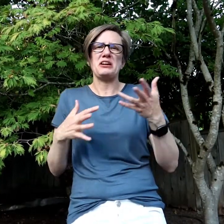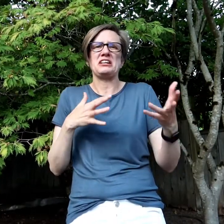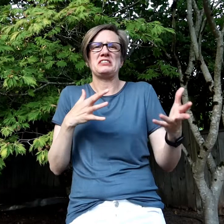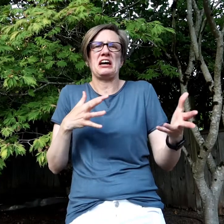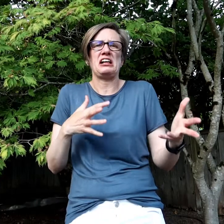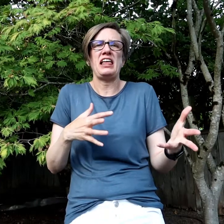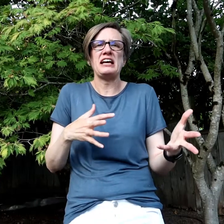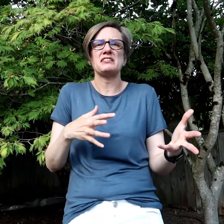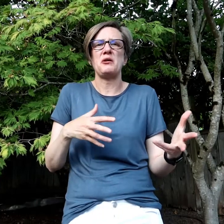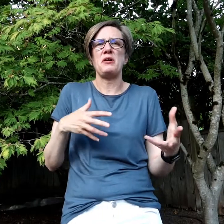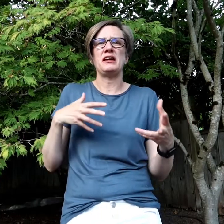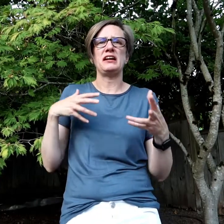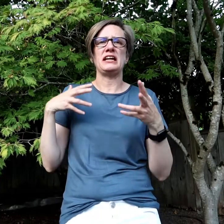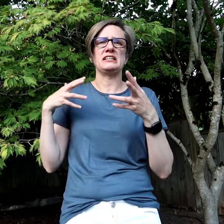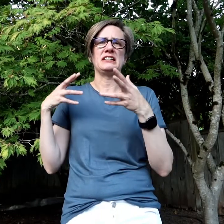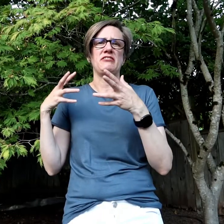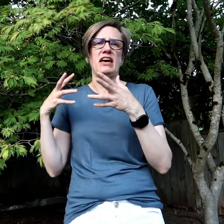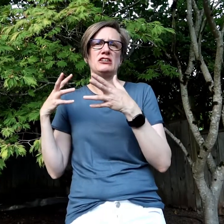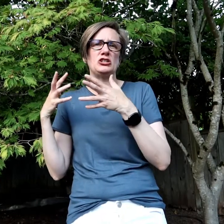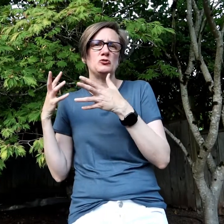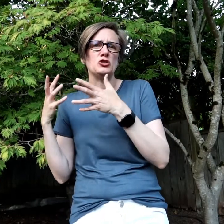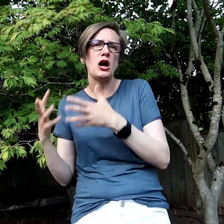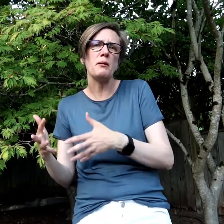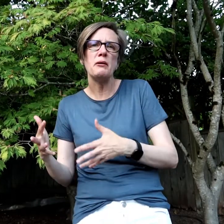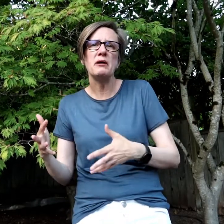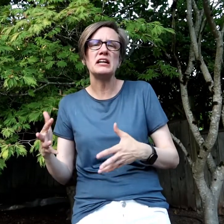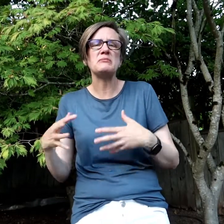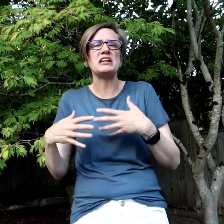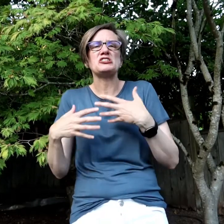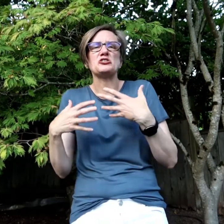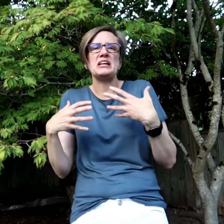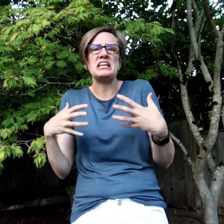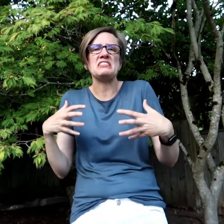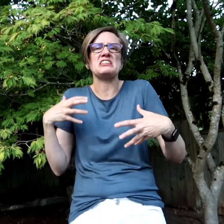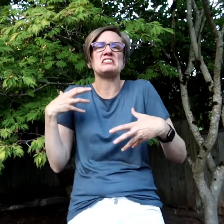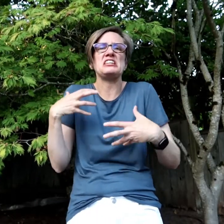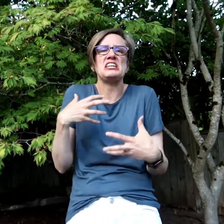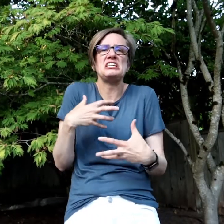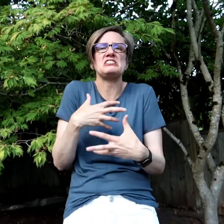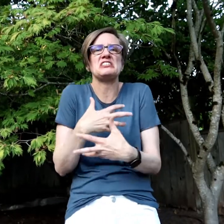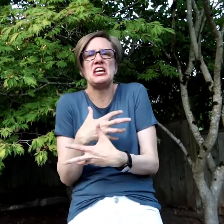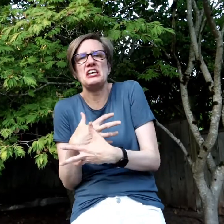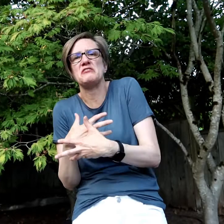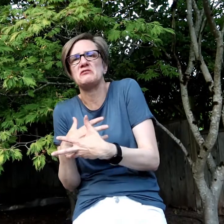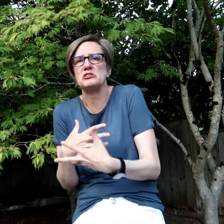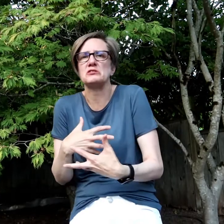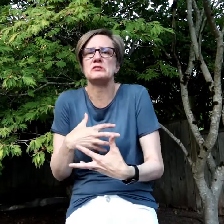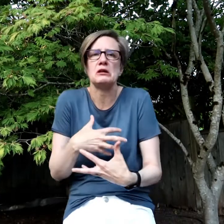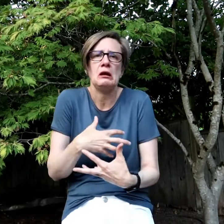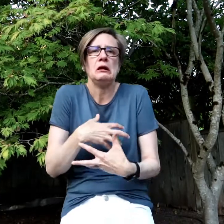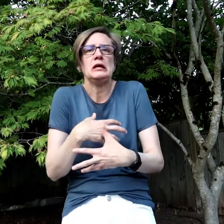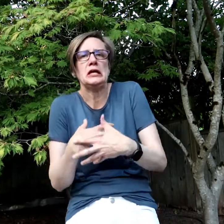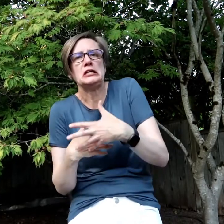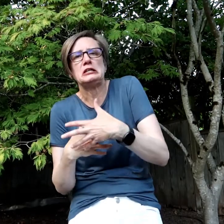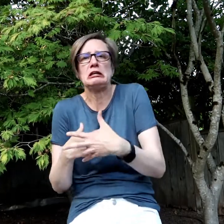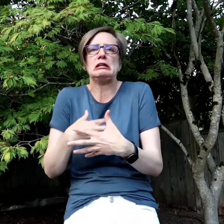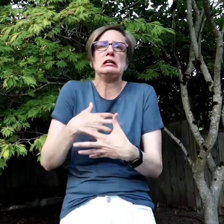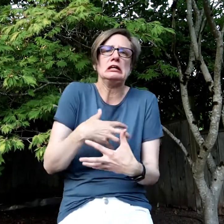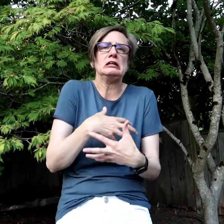didn't get that class I wanted. I didn't get that new job I wanted because you're in this icky state of just icky, icky, icky.